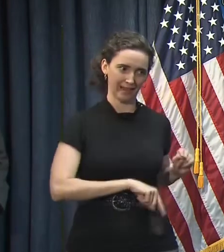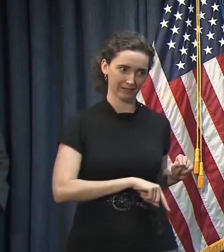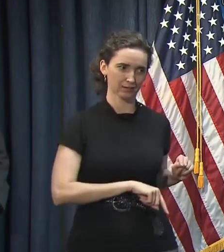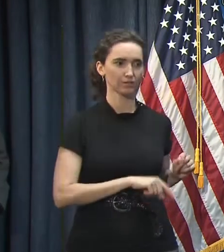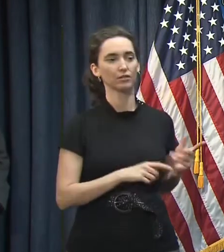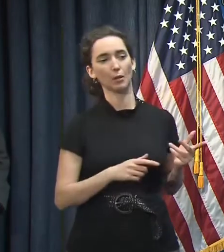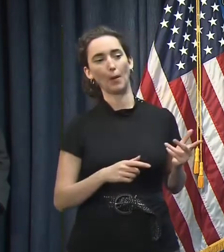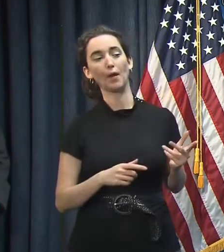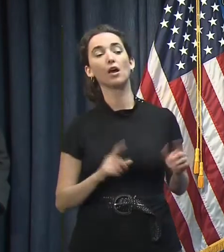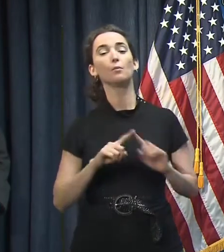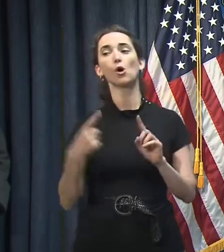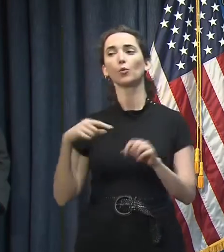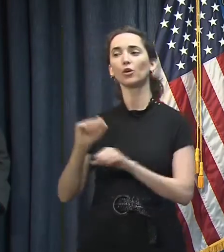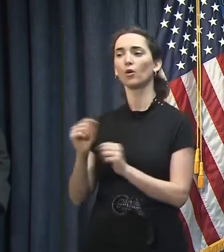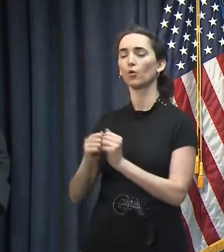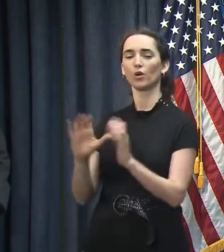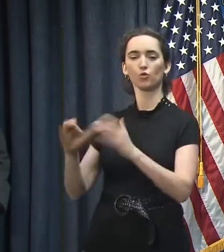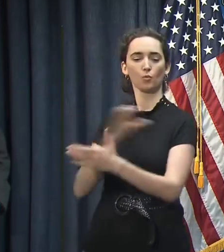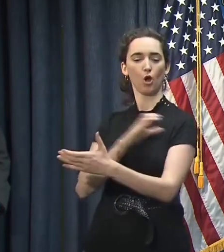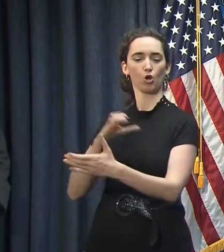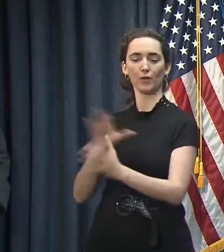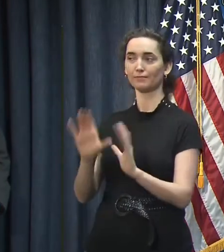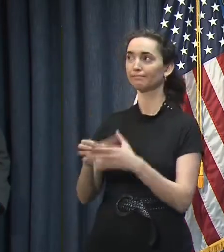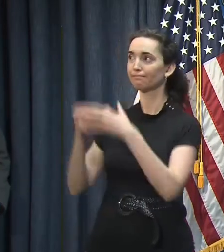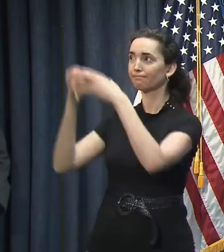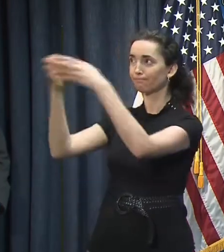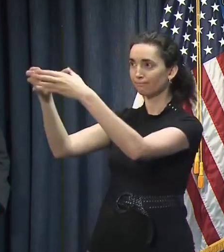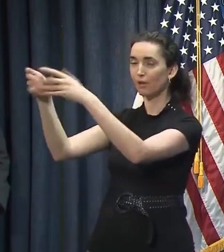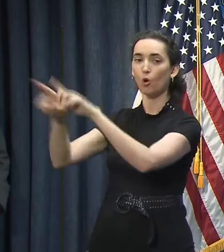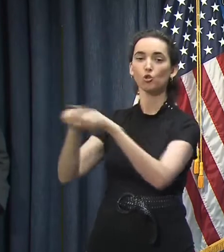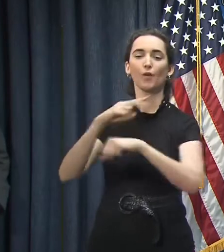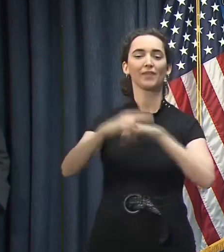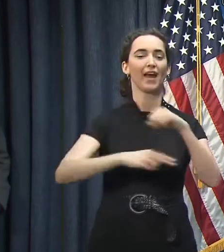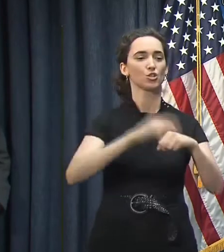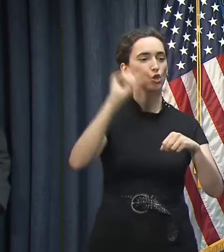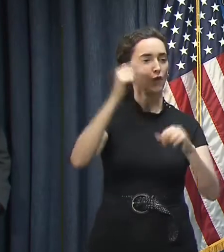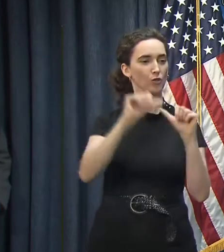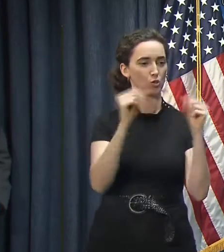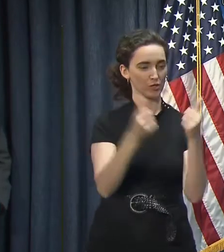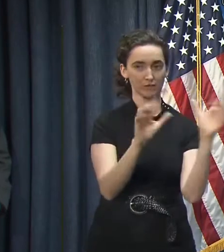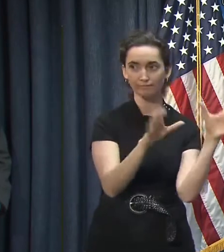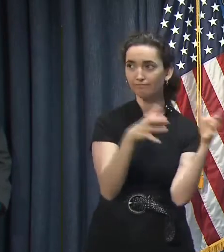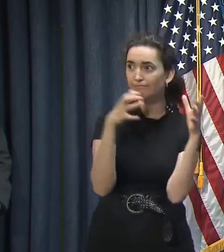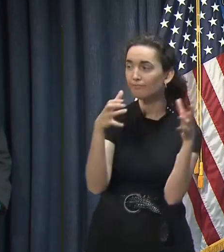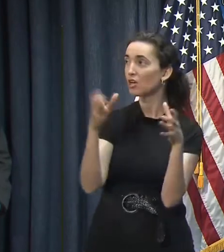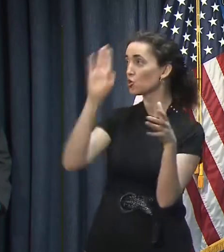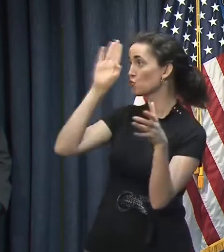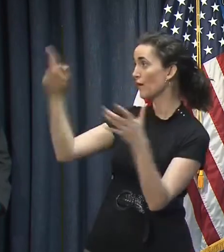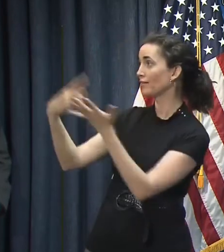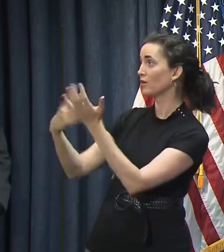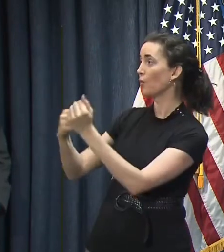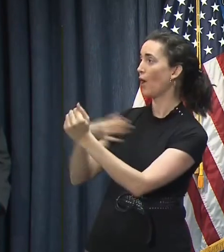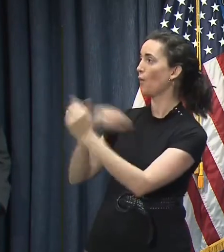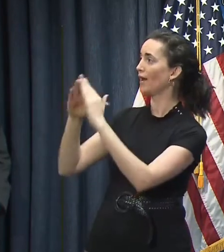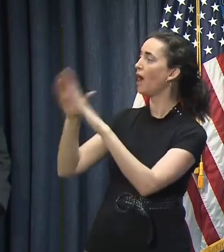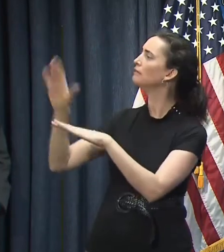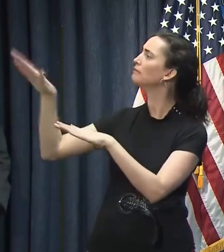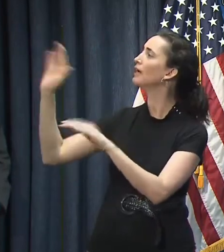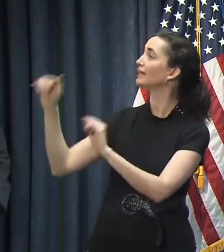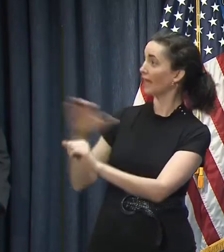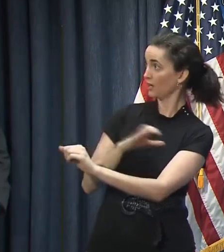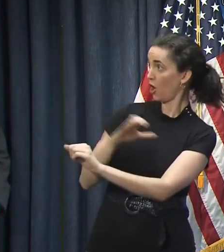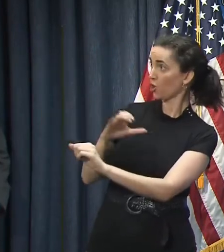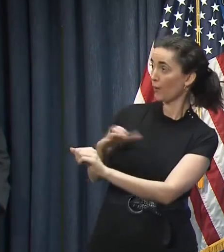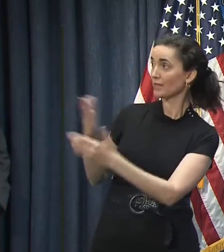are working with our congressional delegation and through the National Governors Association and directly with the White House to try to figure out what flexibility Congress